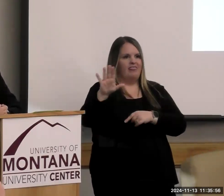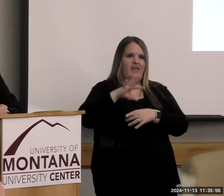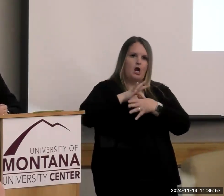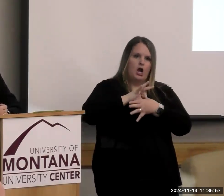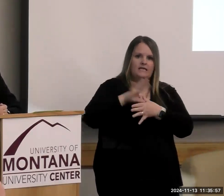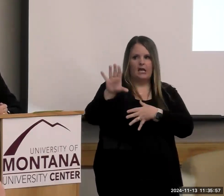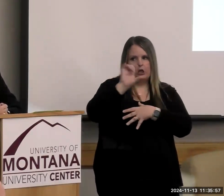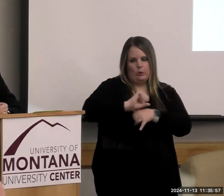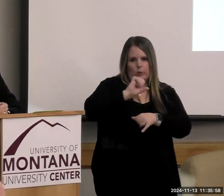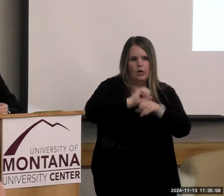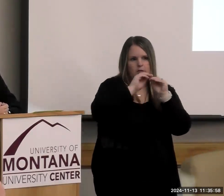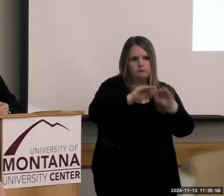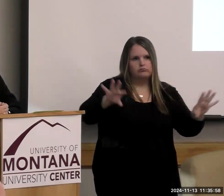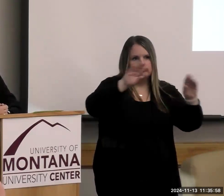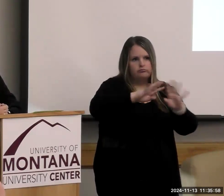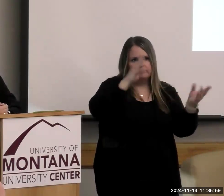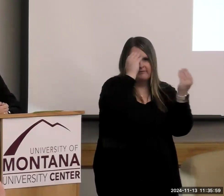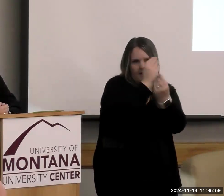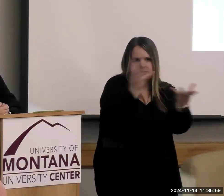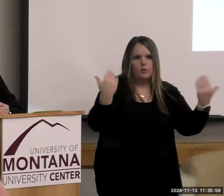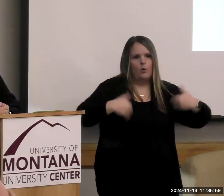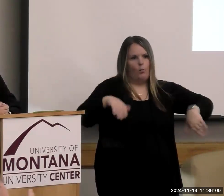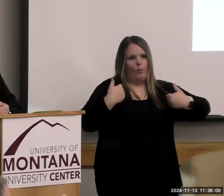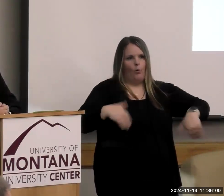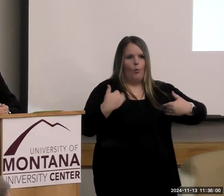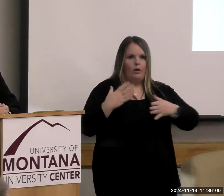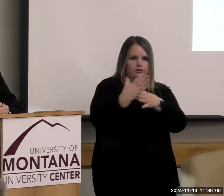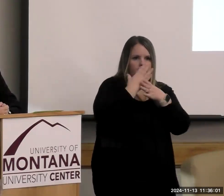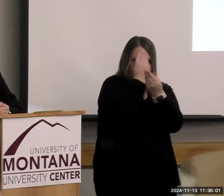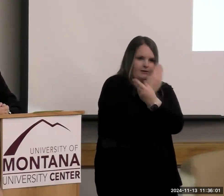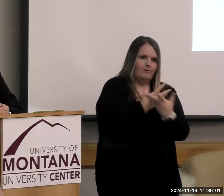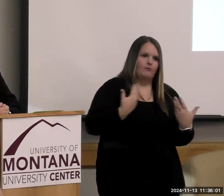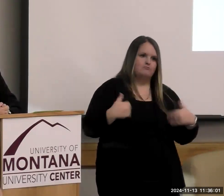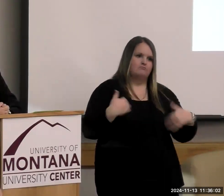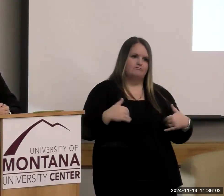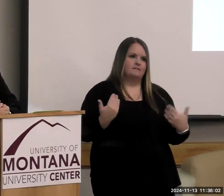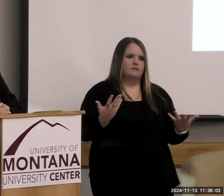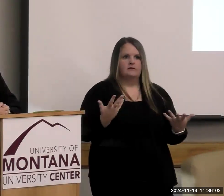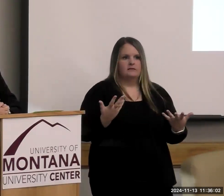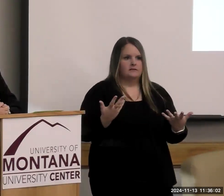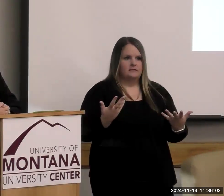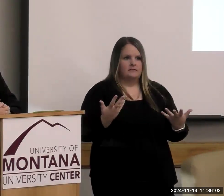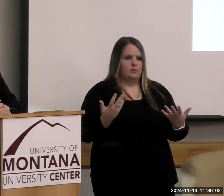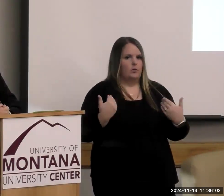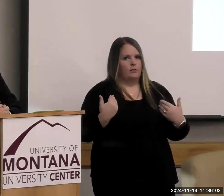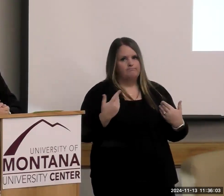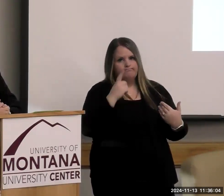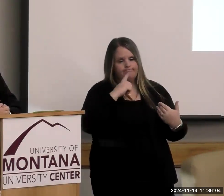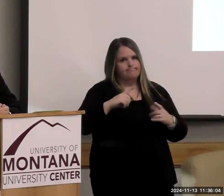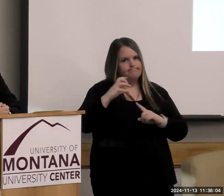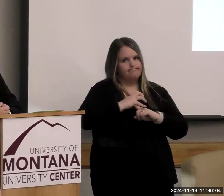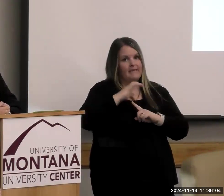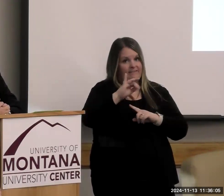work that you guys are doing, and I just wanted to share that, play that forward for everybody. If you're on